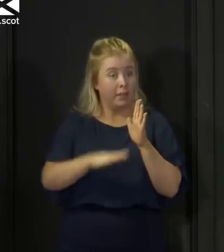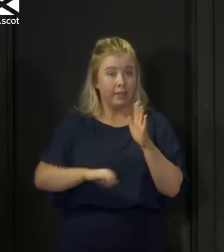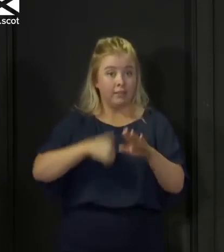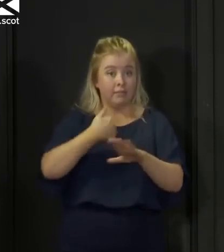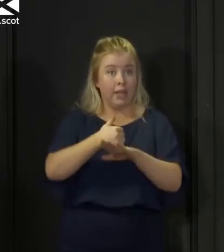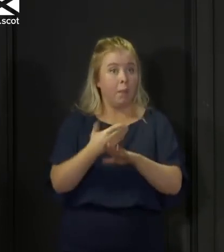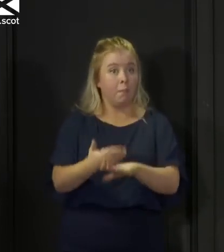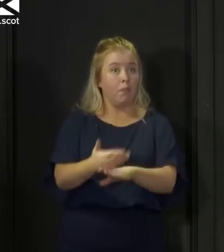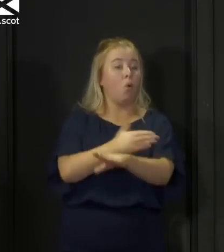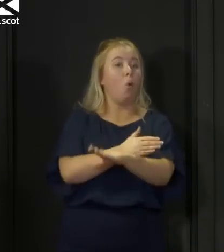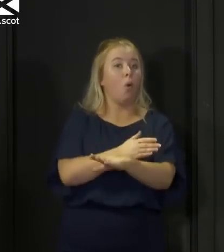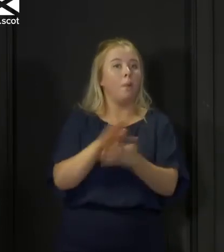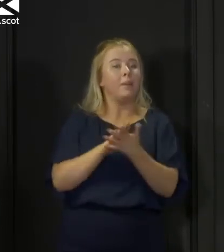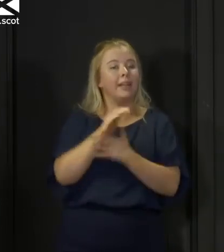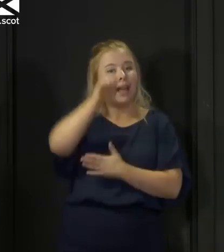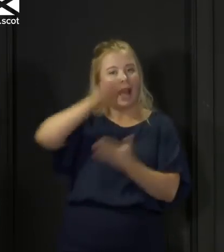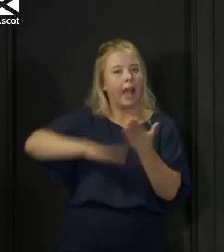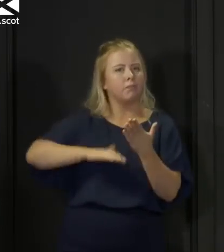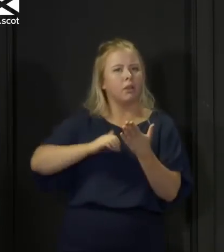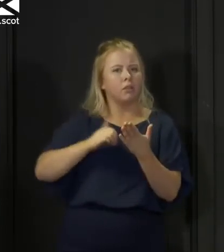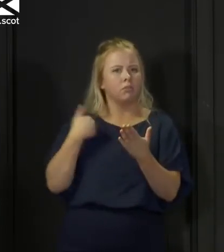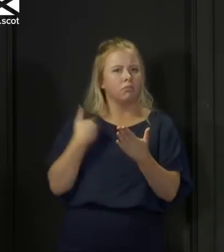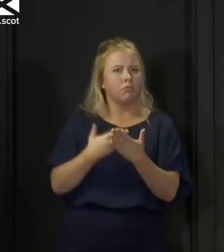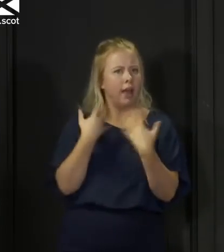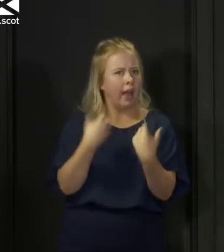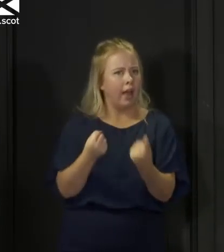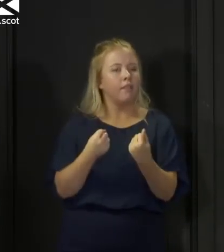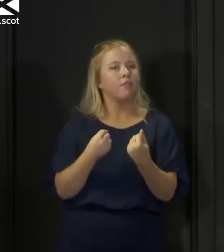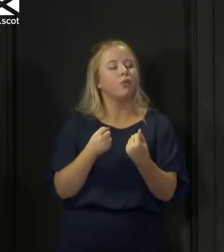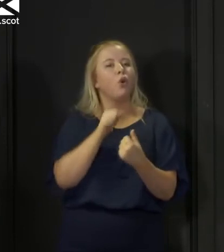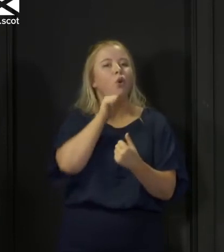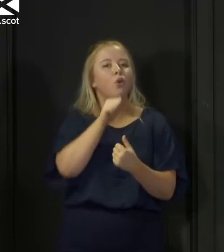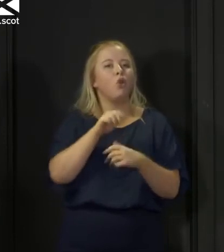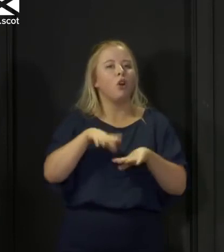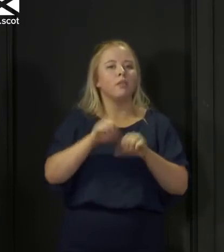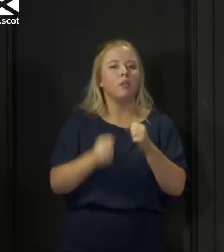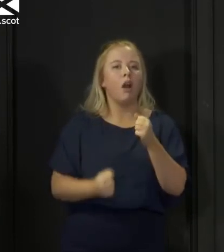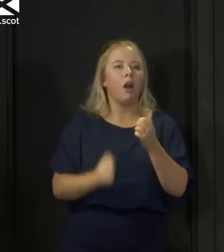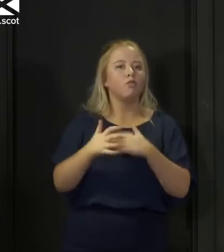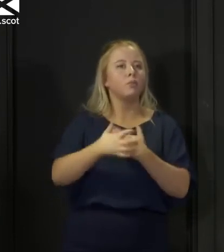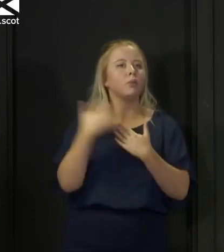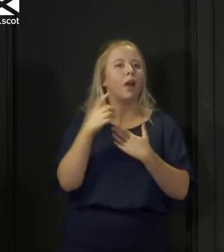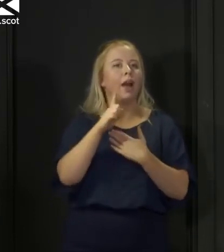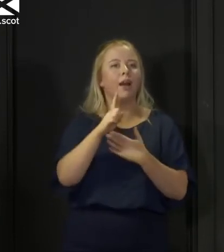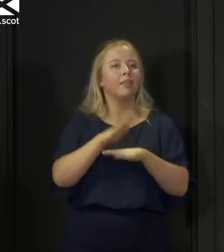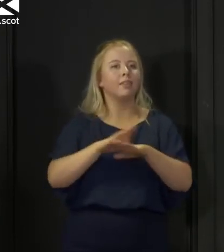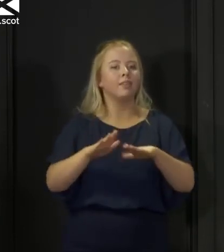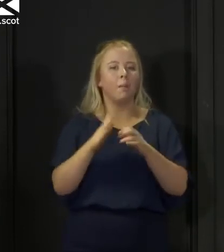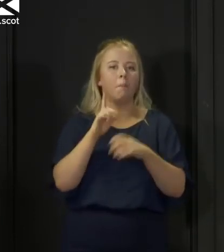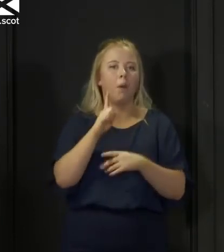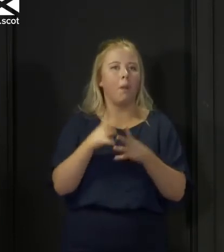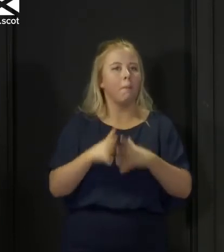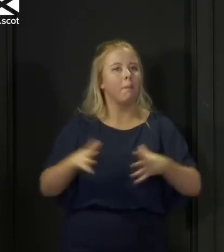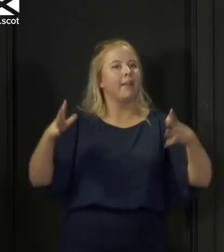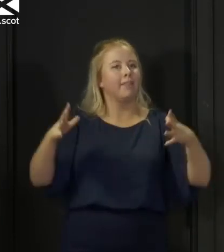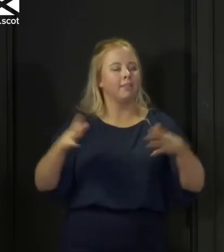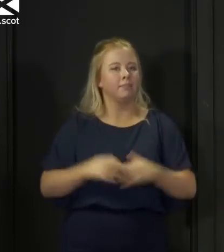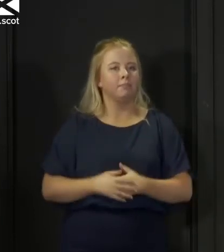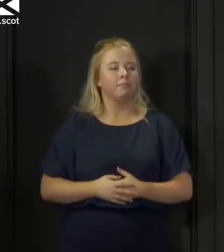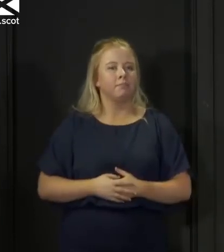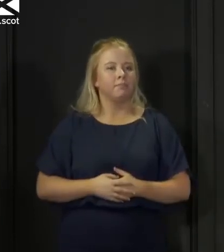doing this so we're not absolutely starting from nothing here far from it we're just having to scale it up to a much much bigger form